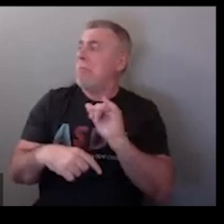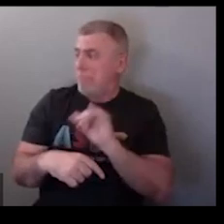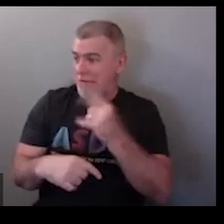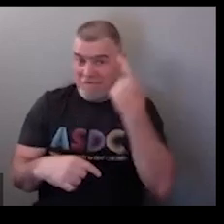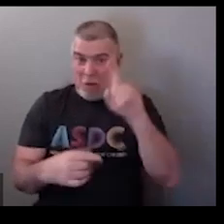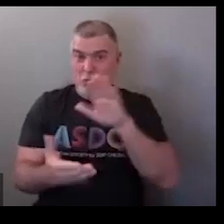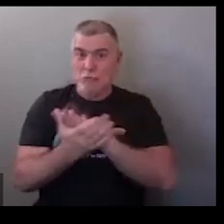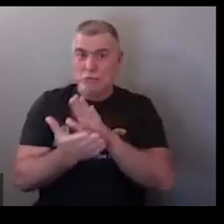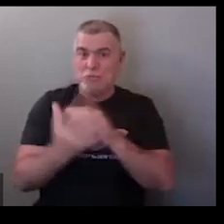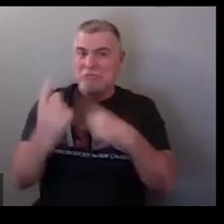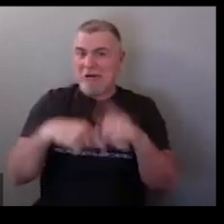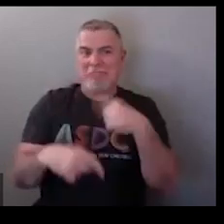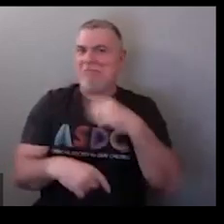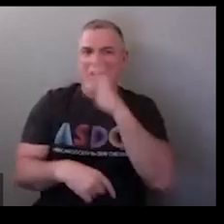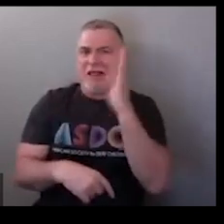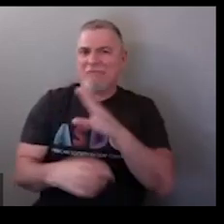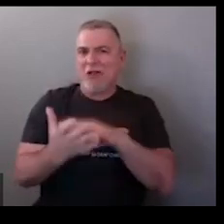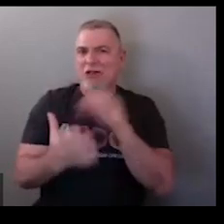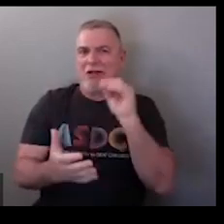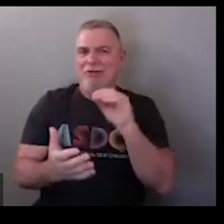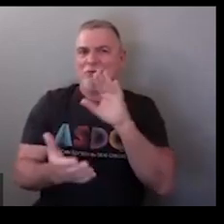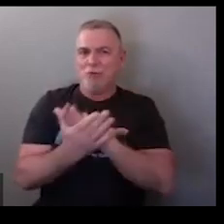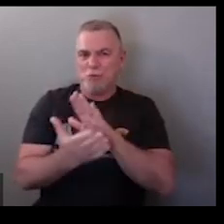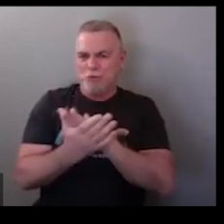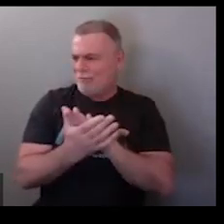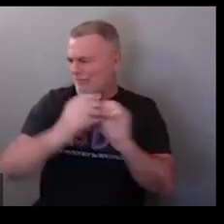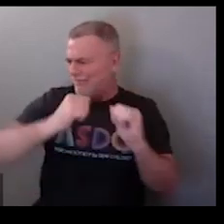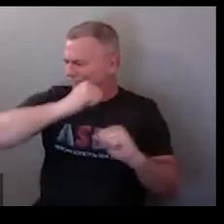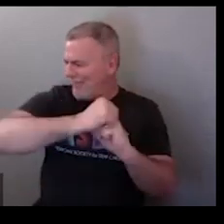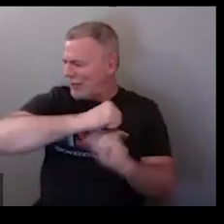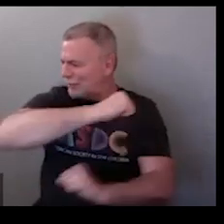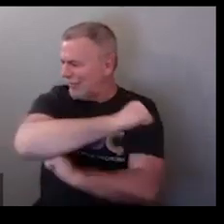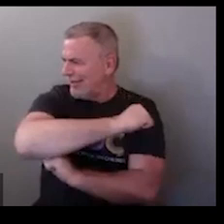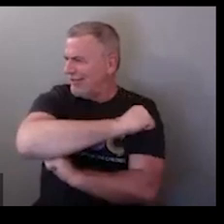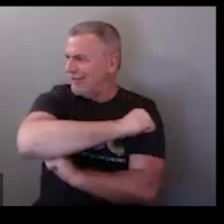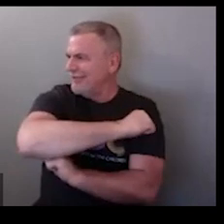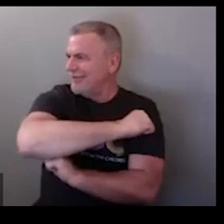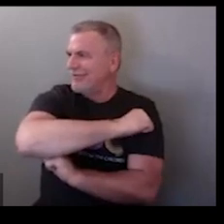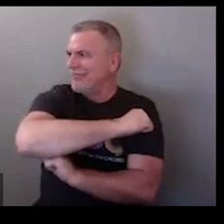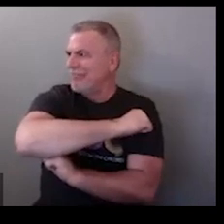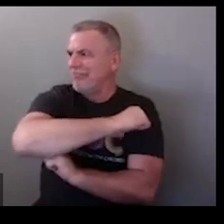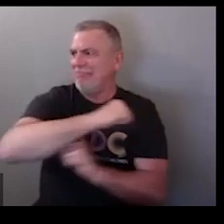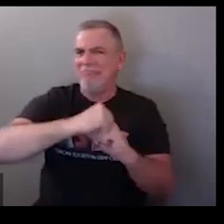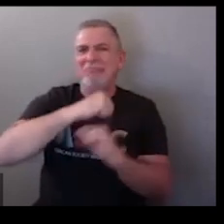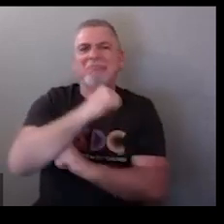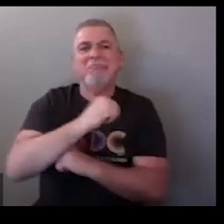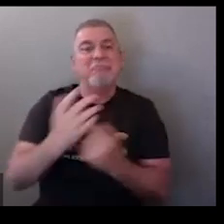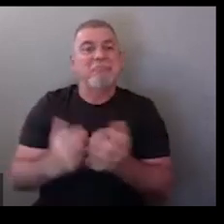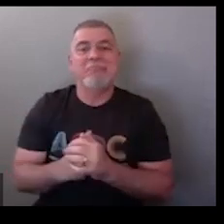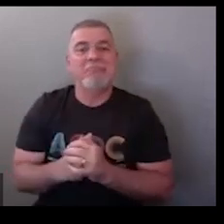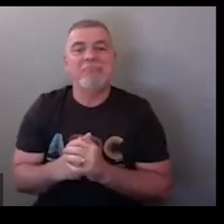all right I've never learned that versus sign for school foundation oh